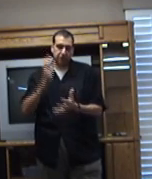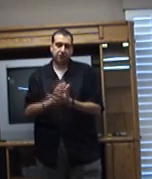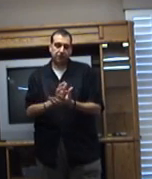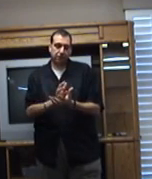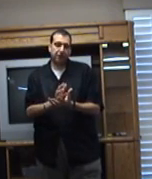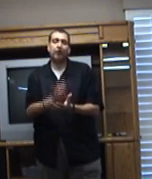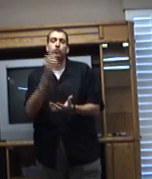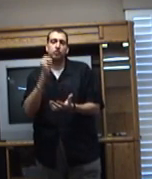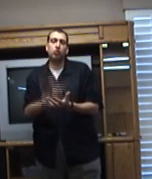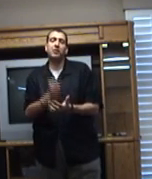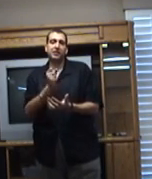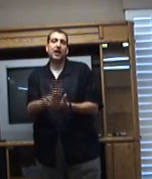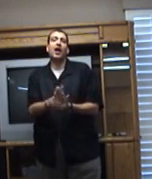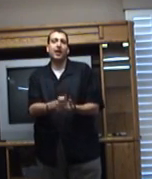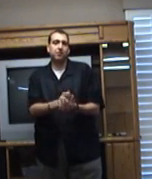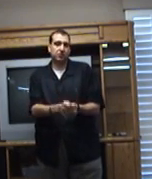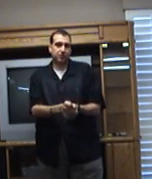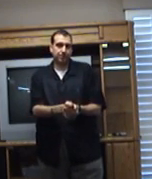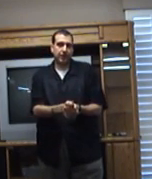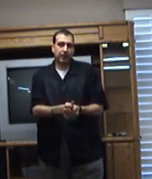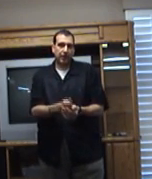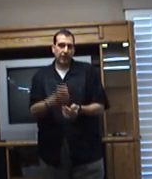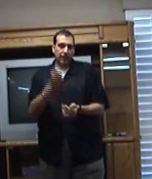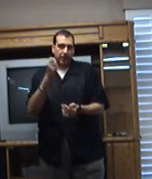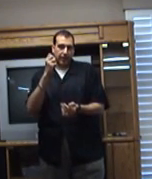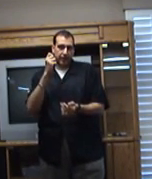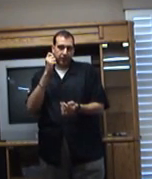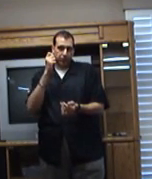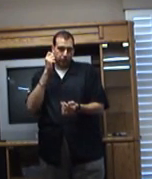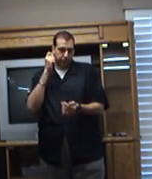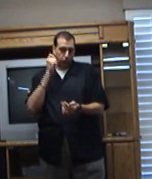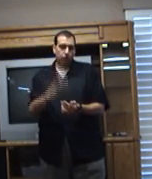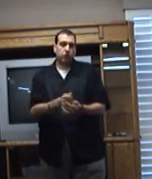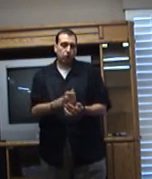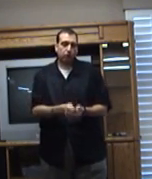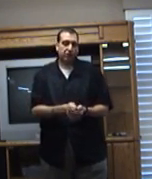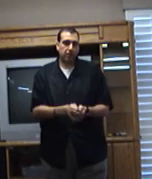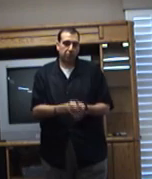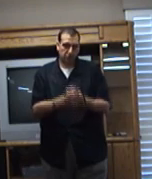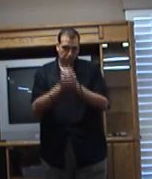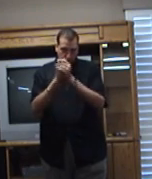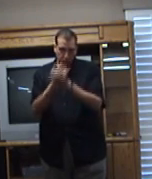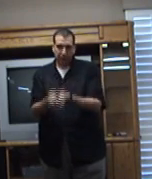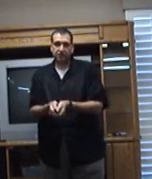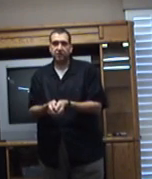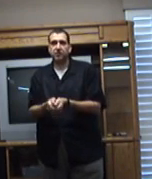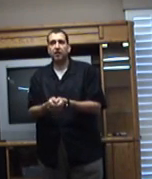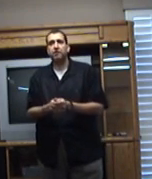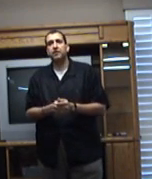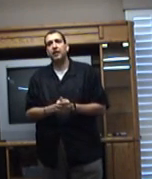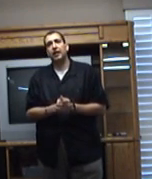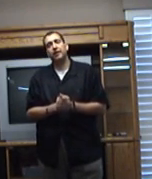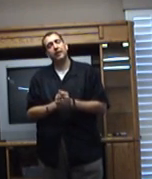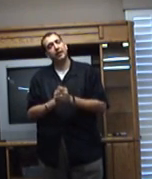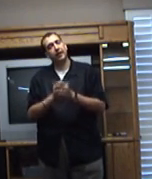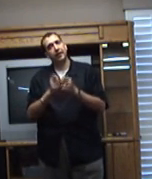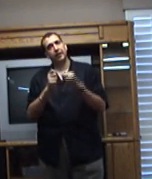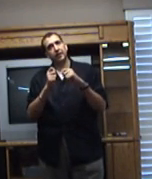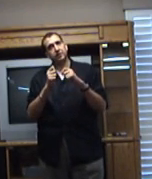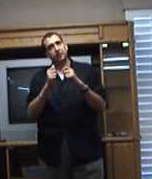you've failed so many times, and you've over and over again put your trust in stuff, and it's